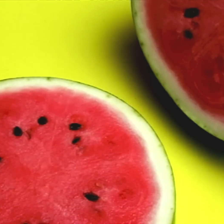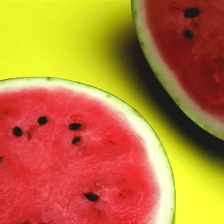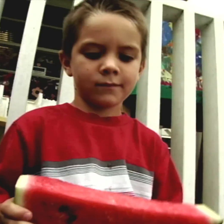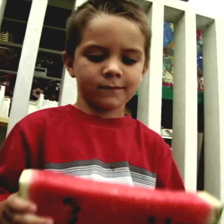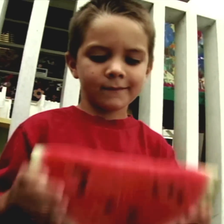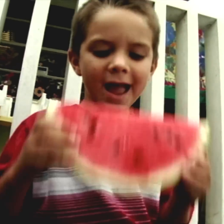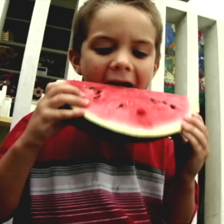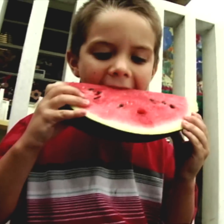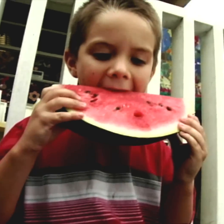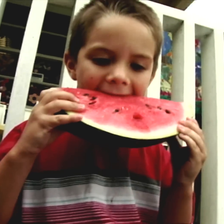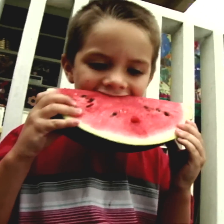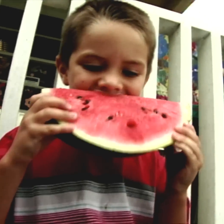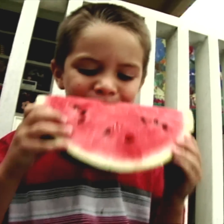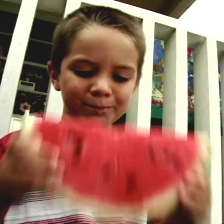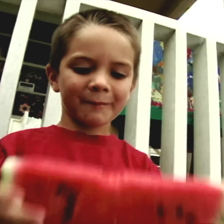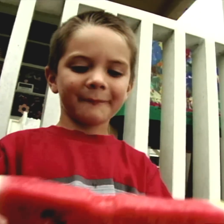Mmm. Watermelon.